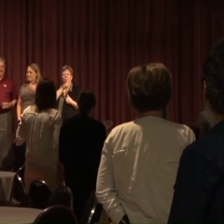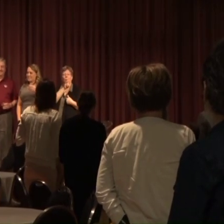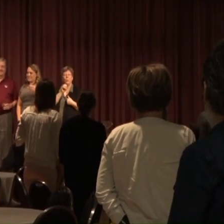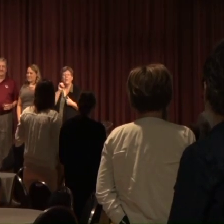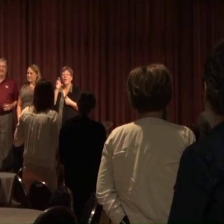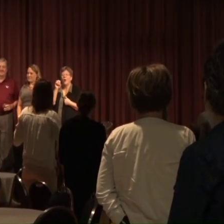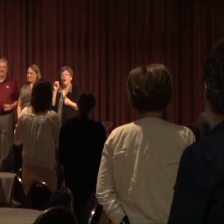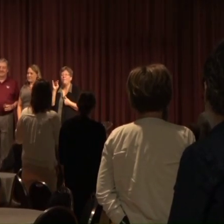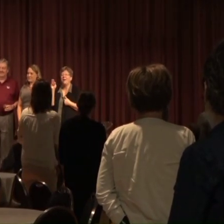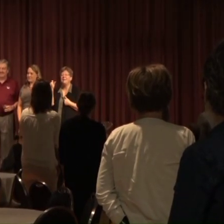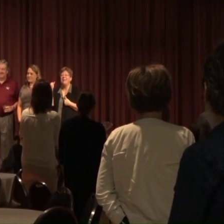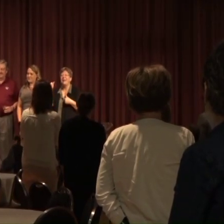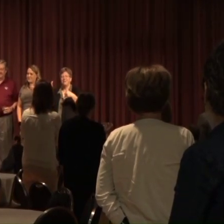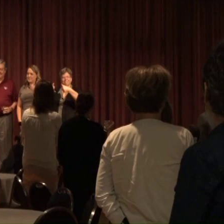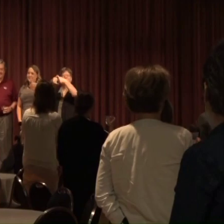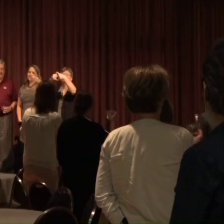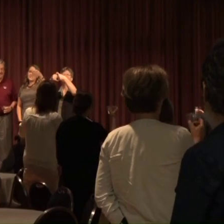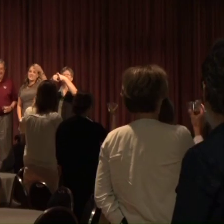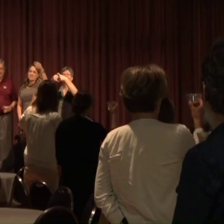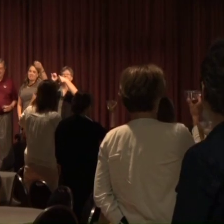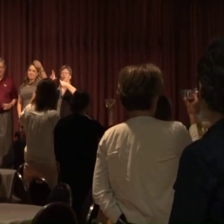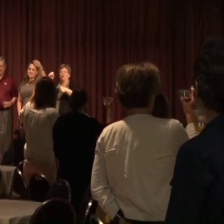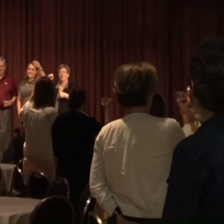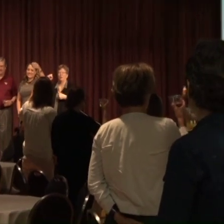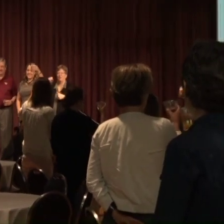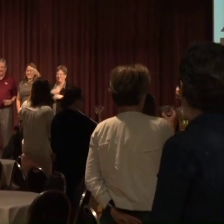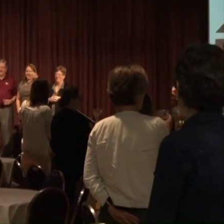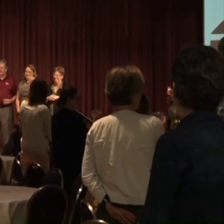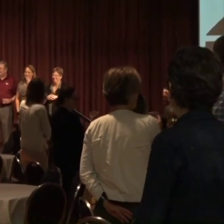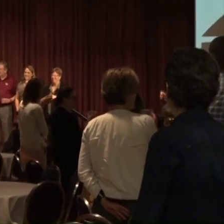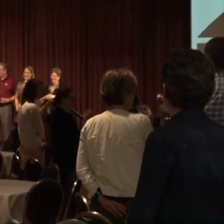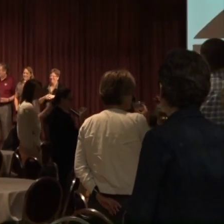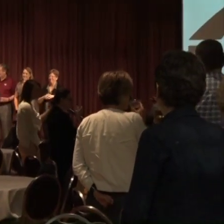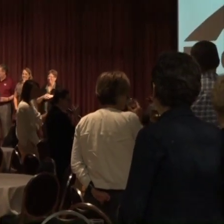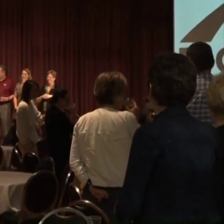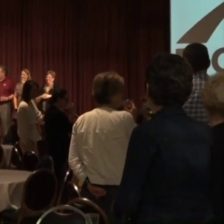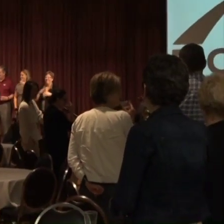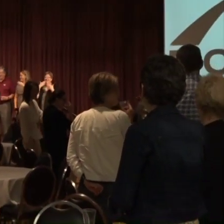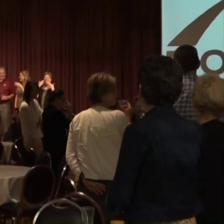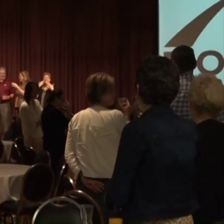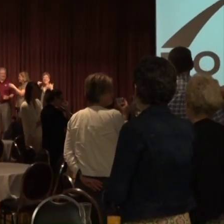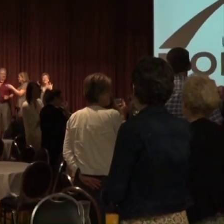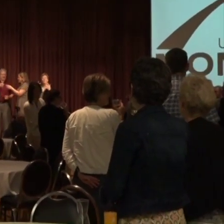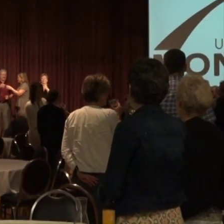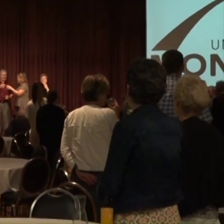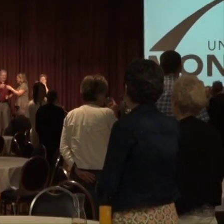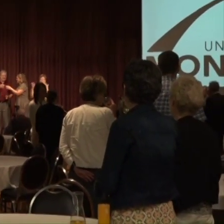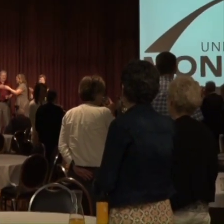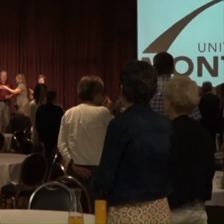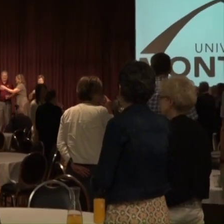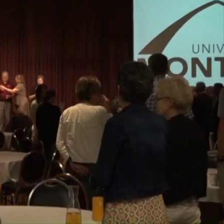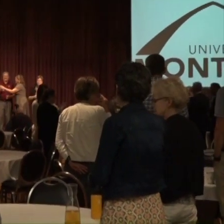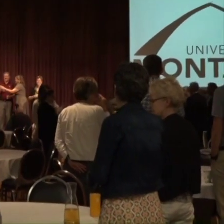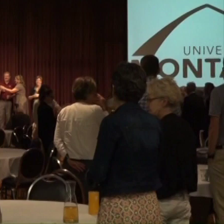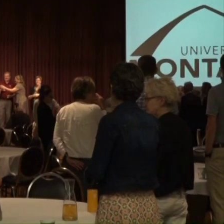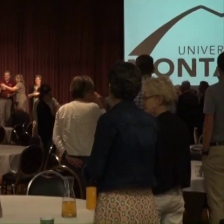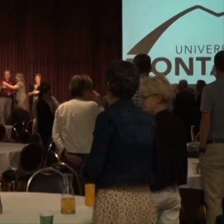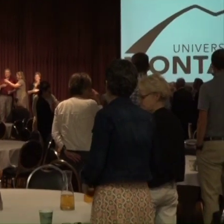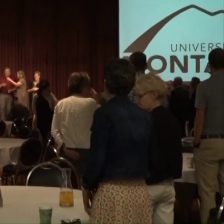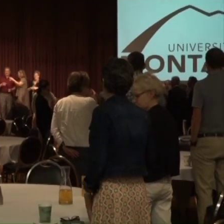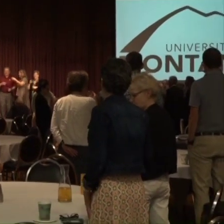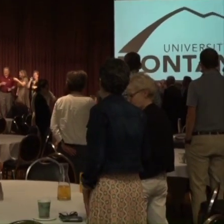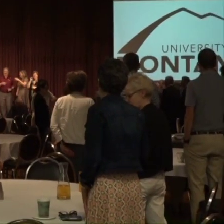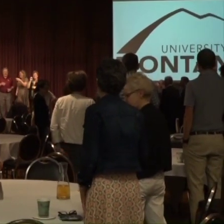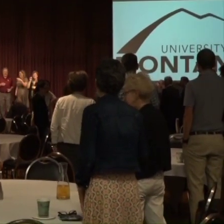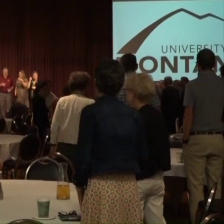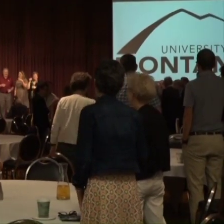Montana Cheers Cheers Thank you all very much Media I promised